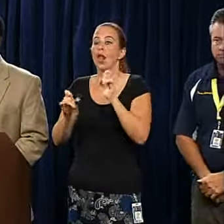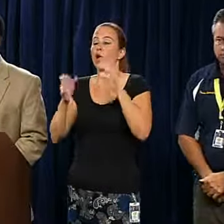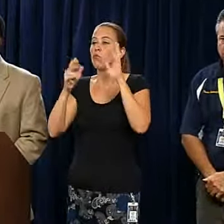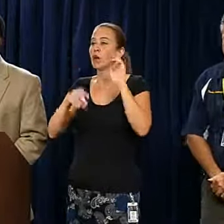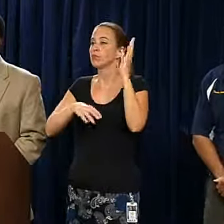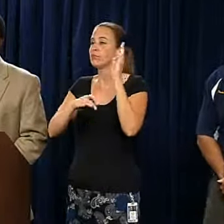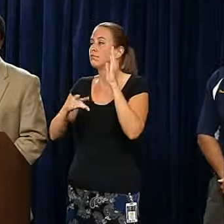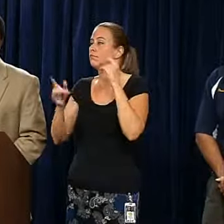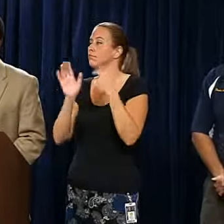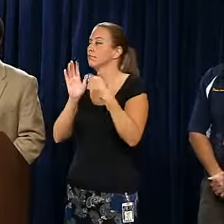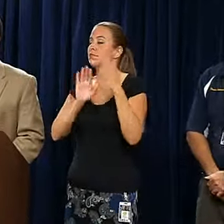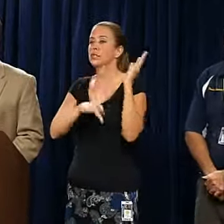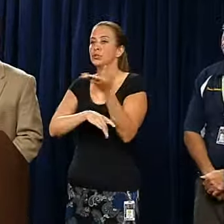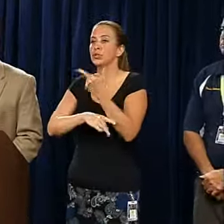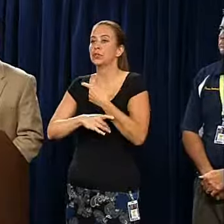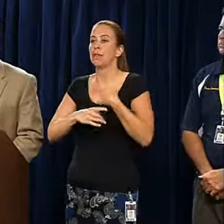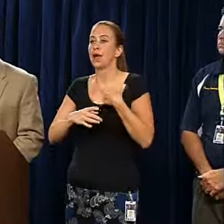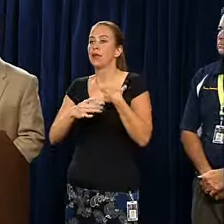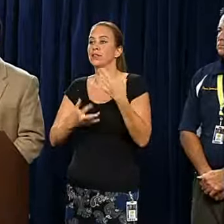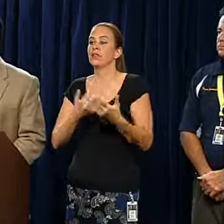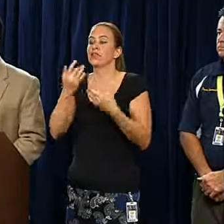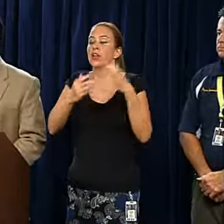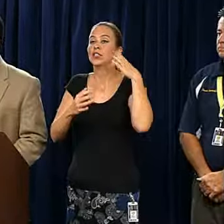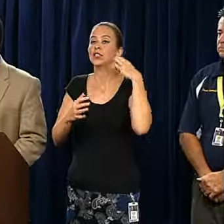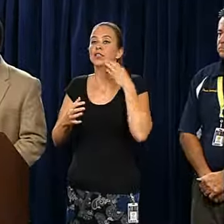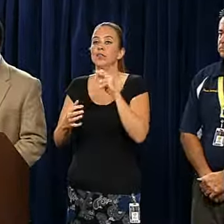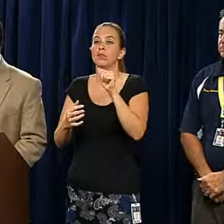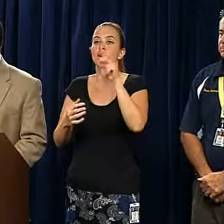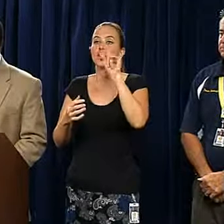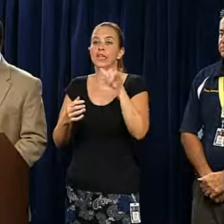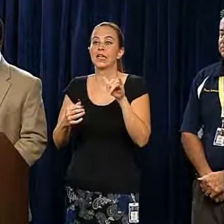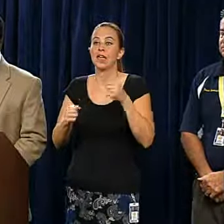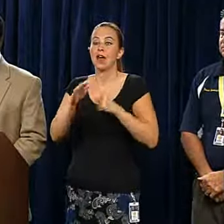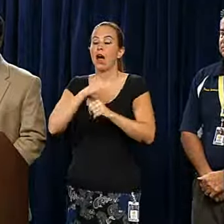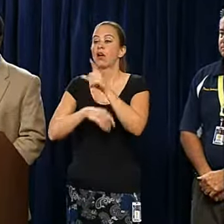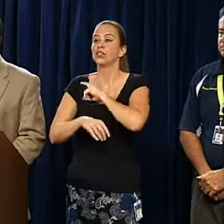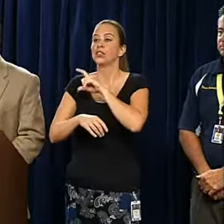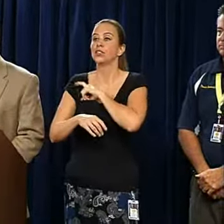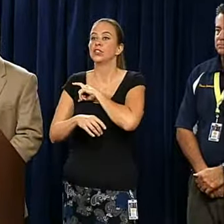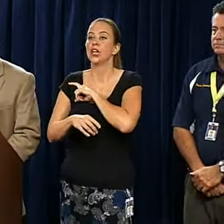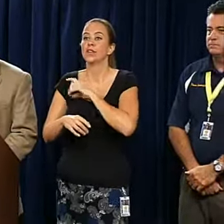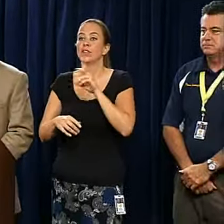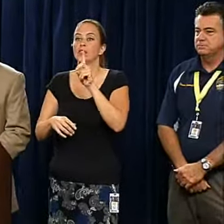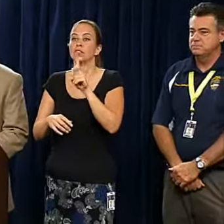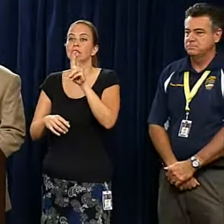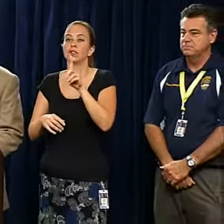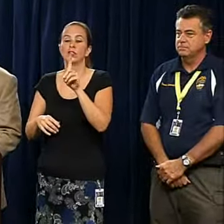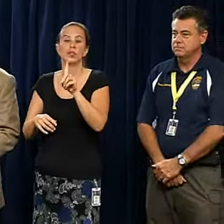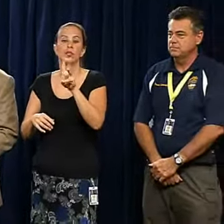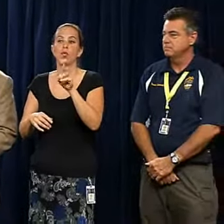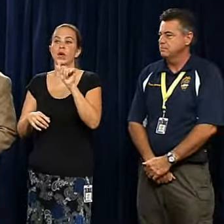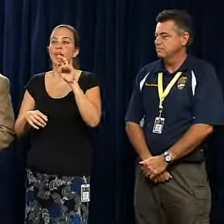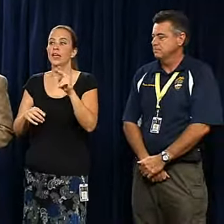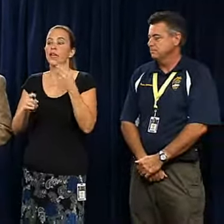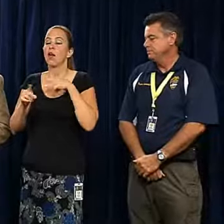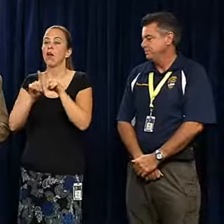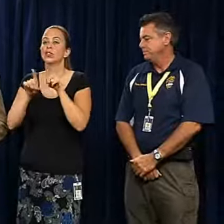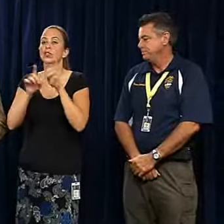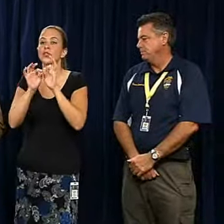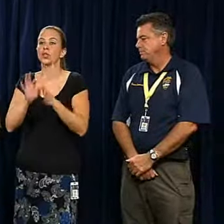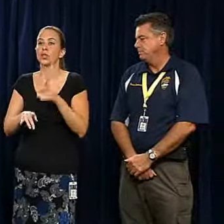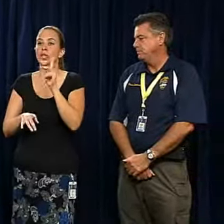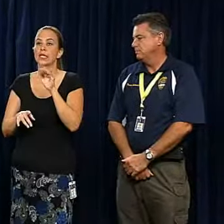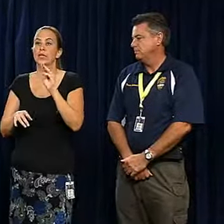Marty Senefit, Undersheriff Duane Senefit, and Sign Language Interpreter Kimberly Duncan.